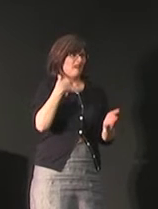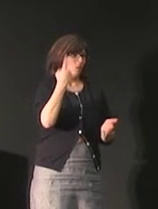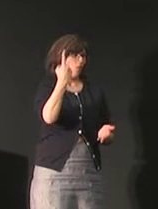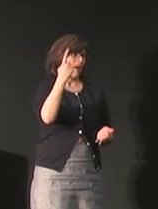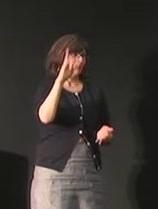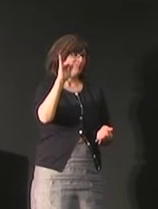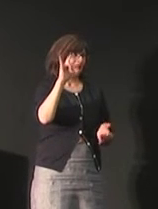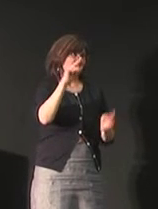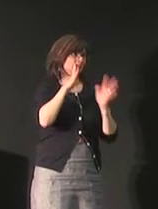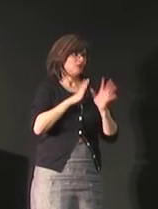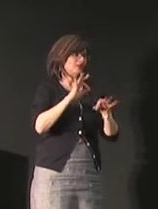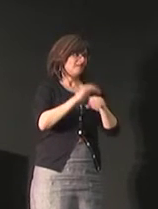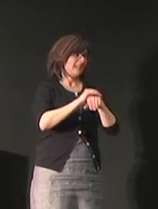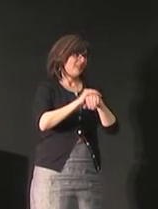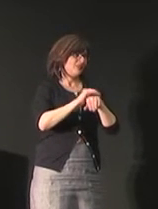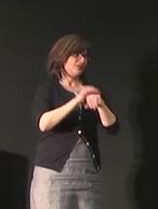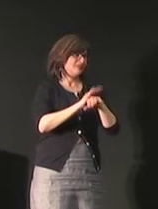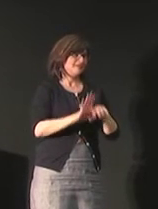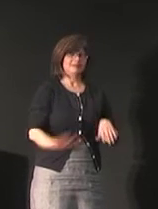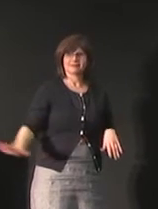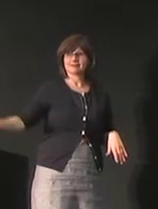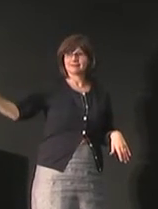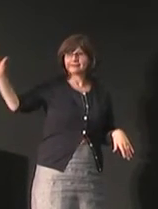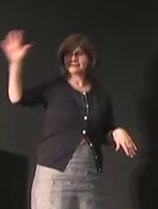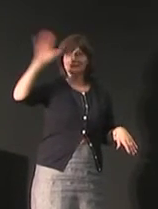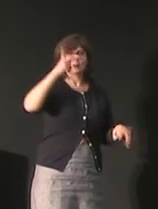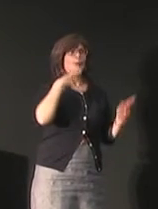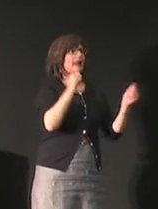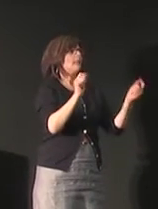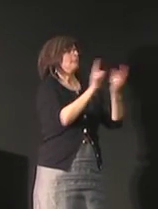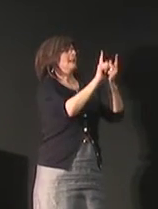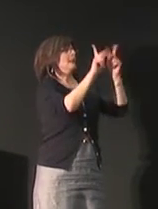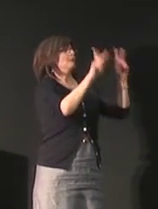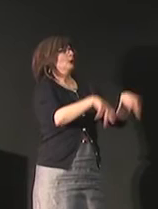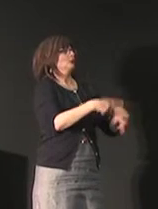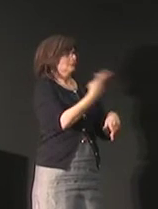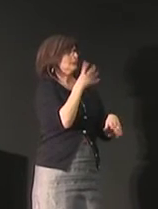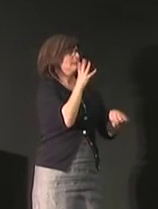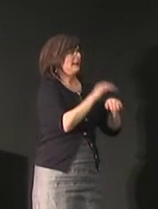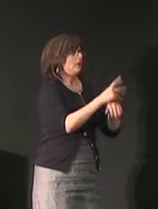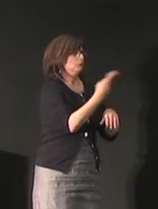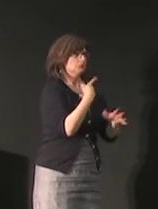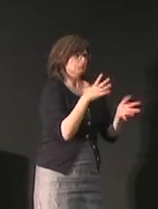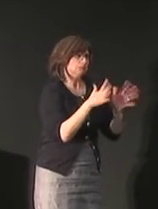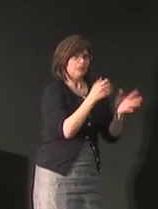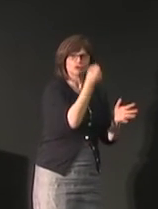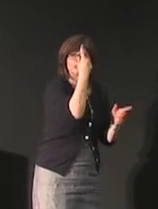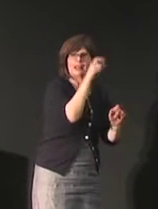different persons and number so that's a more simplified form